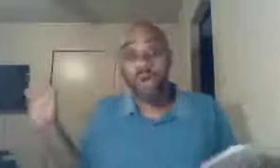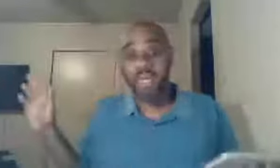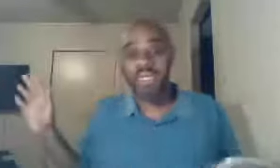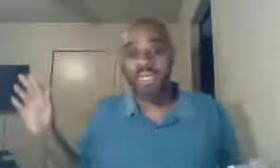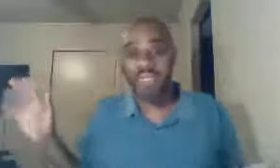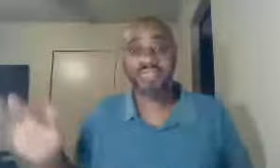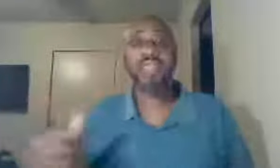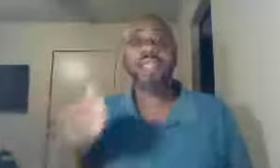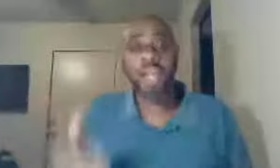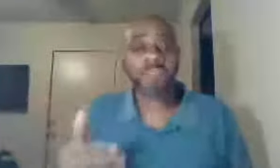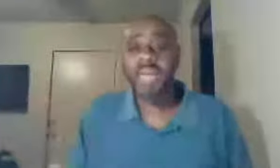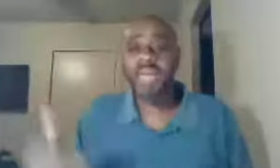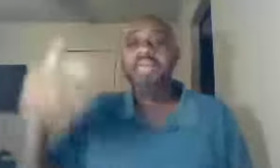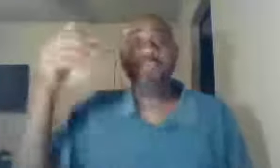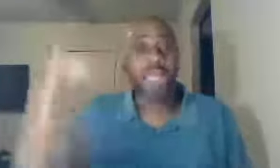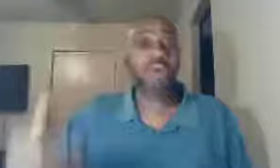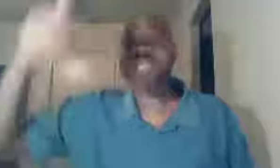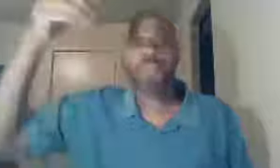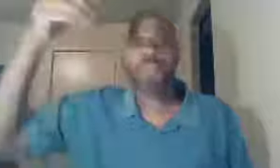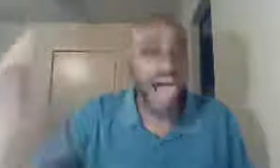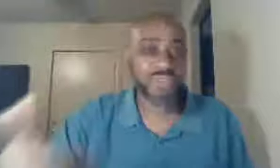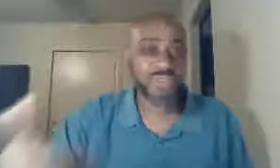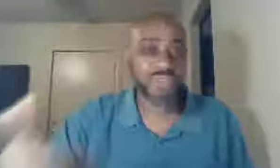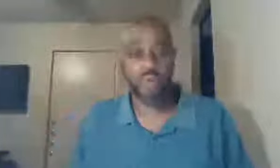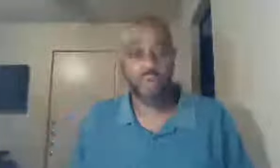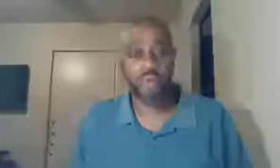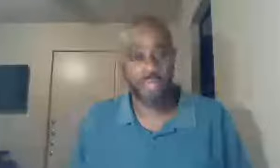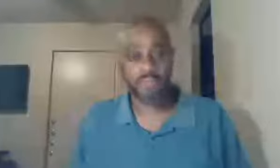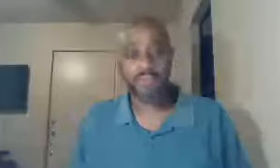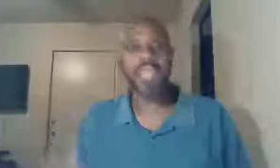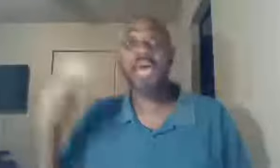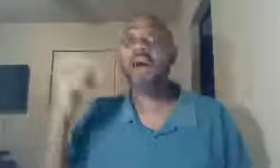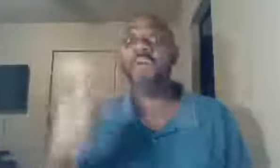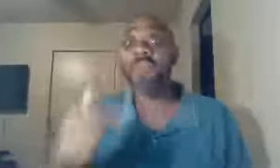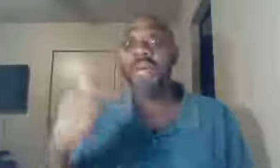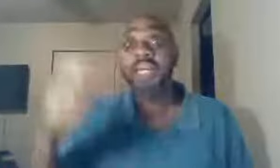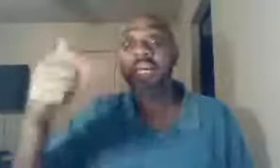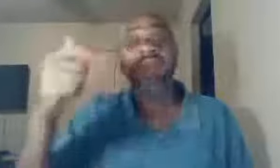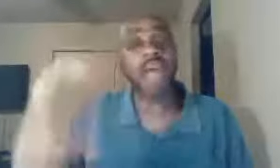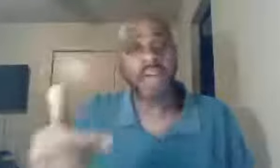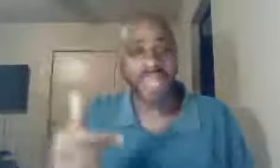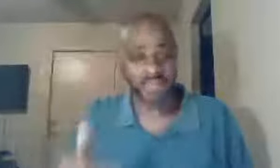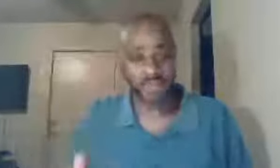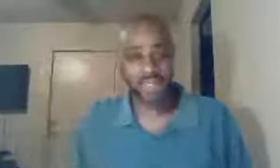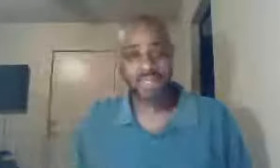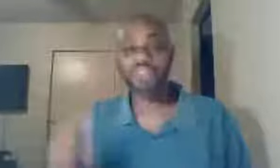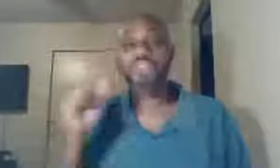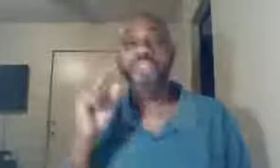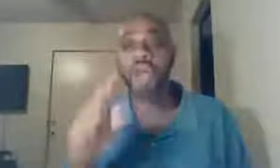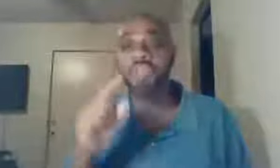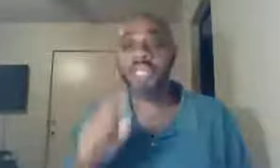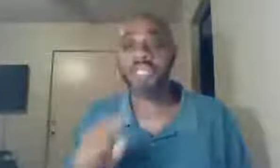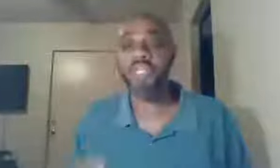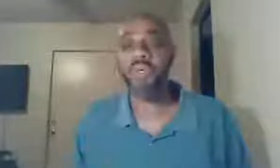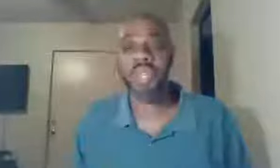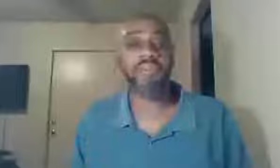Cornelius, look man, Peter was an apostle at this point, he had already been converted, so the notion, that you will never